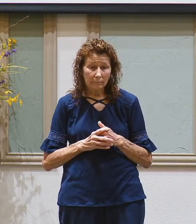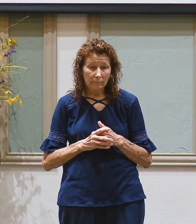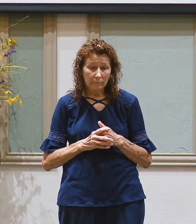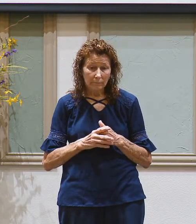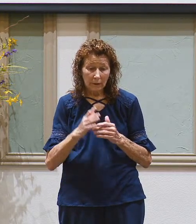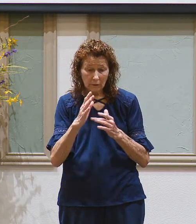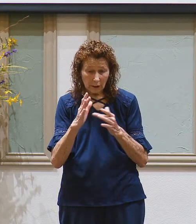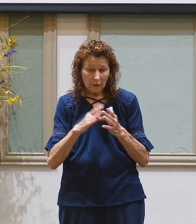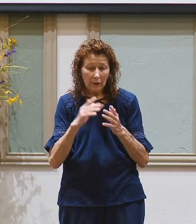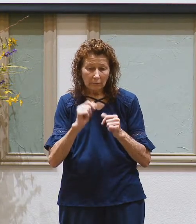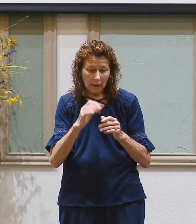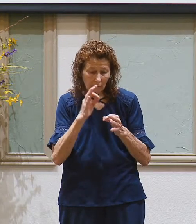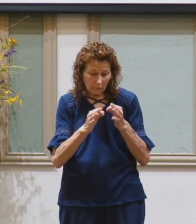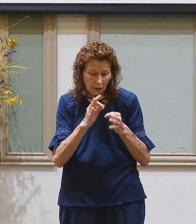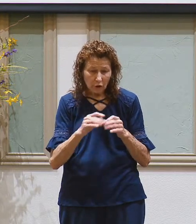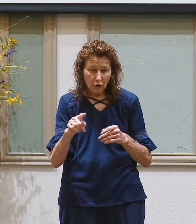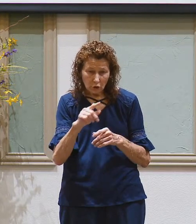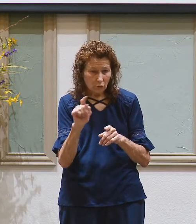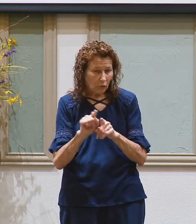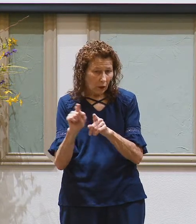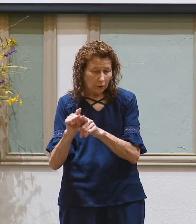Jesus can fix you too